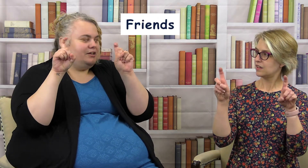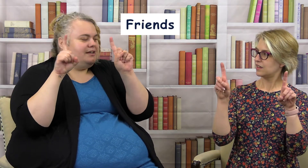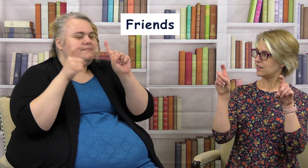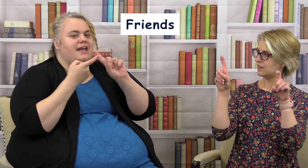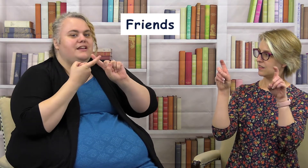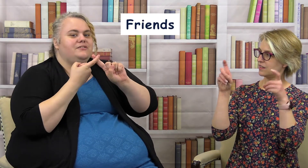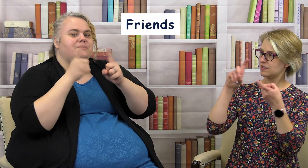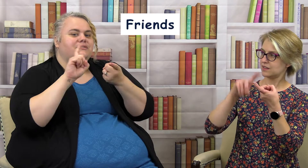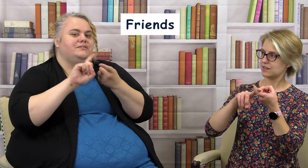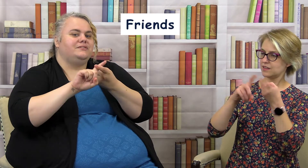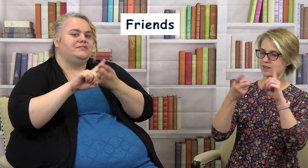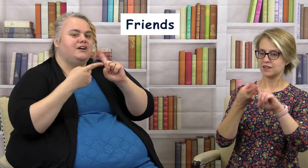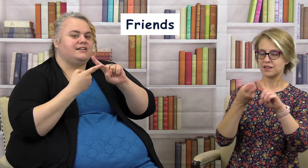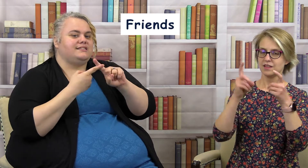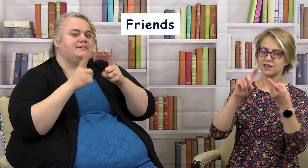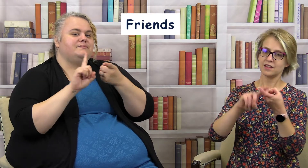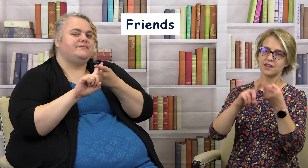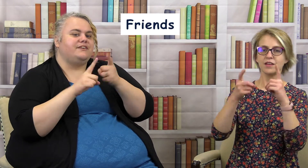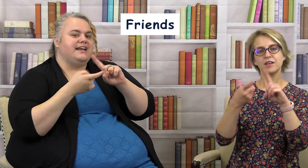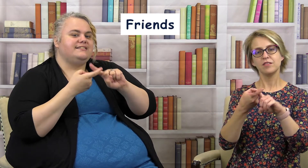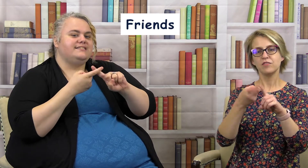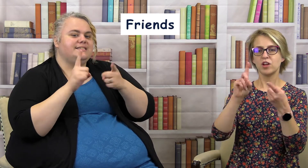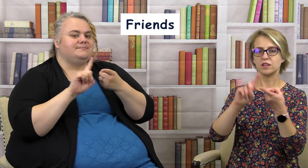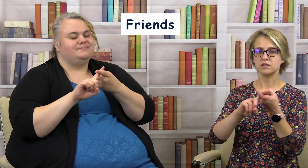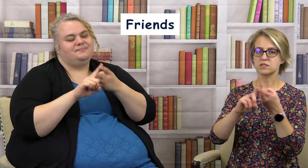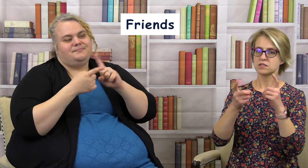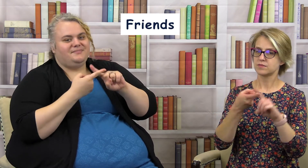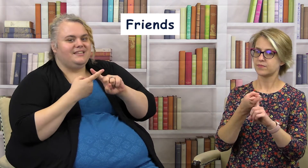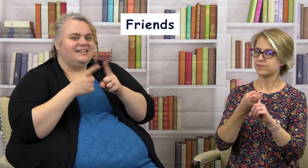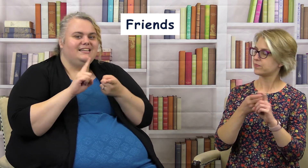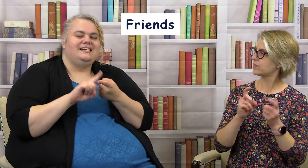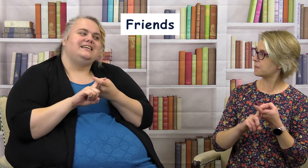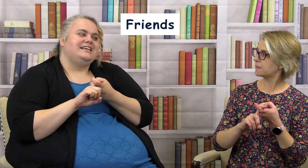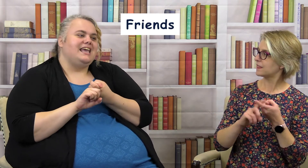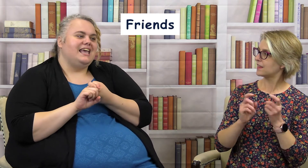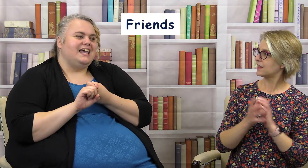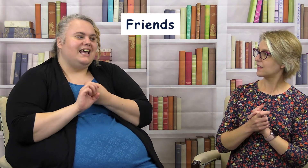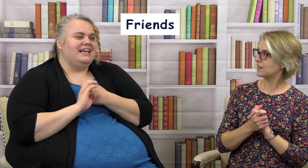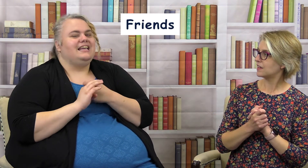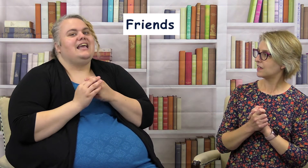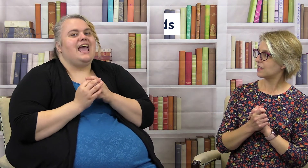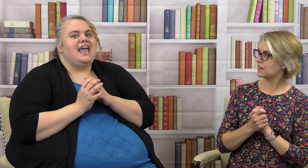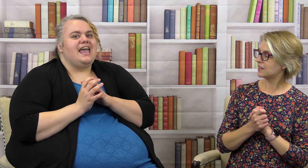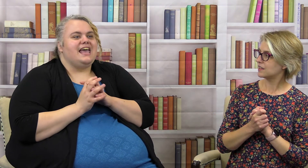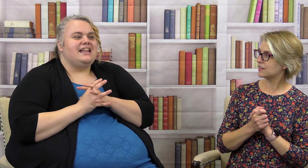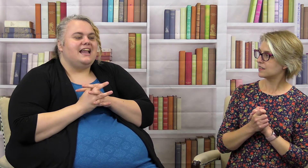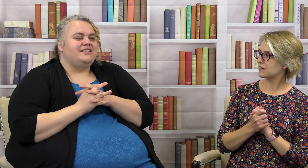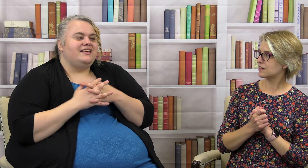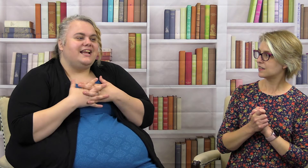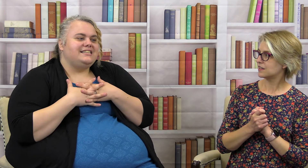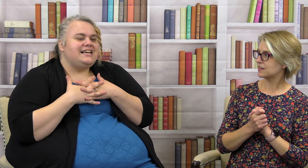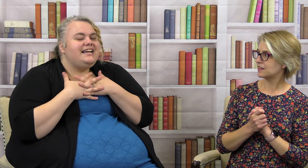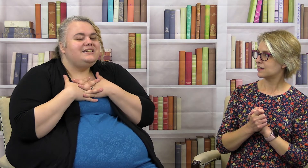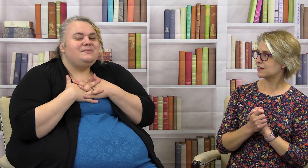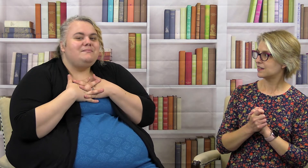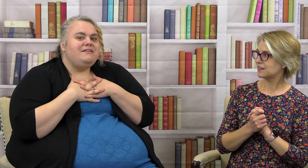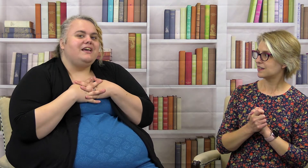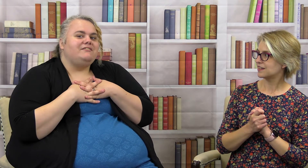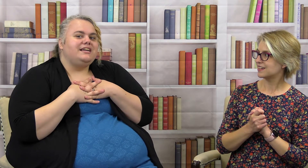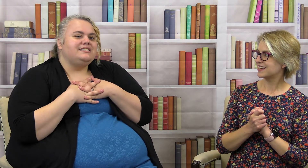hook them and you cross them friends and the next time is one of my favorites